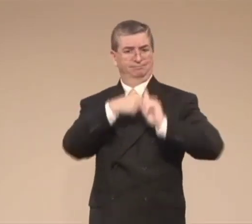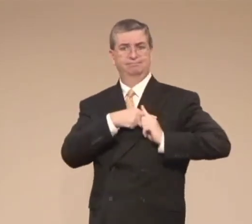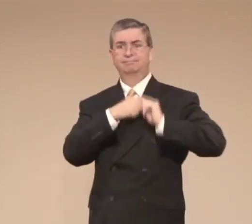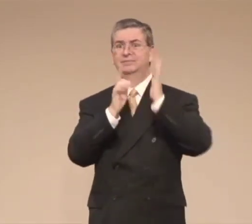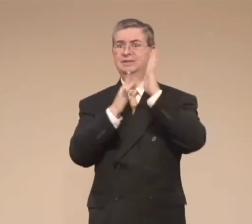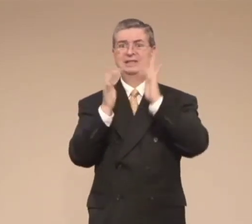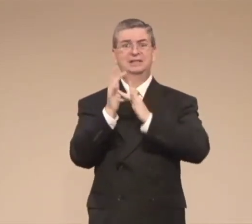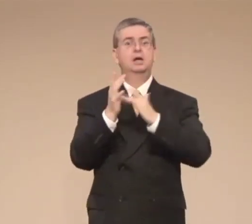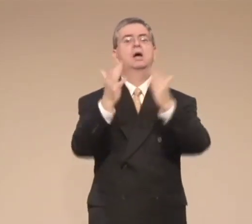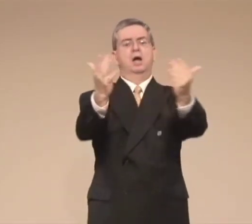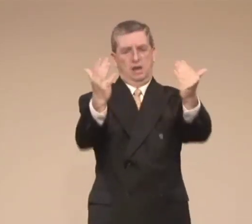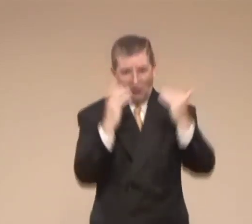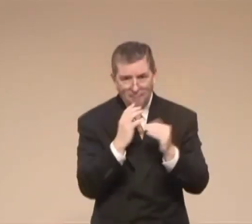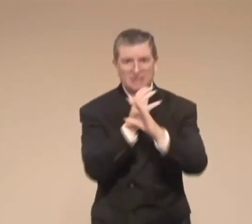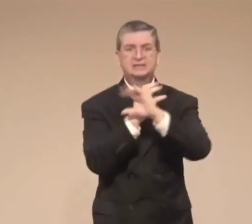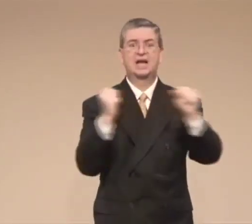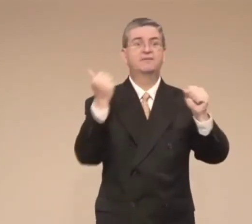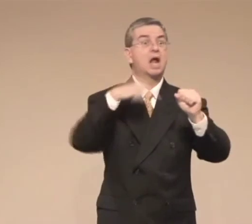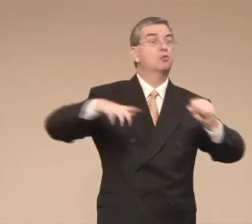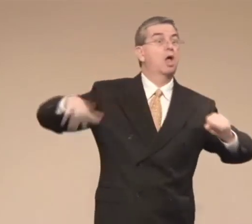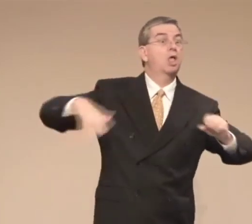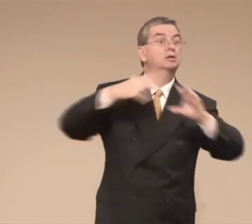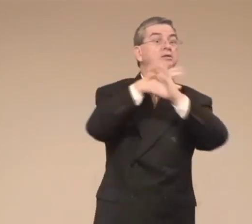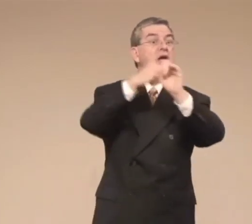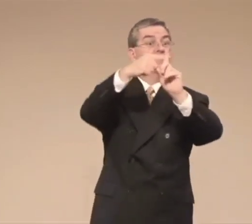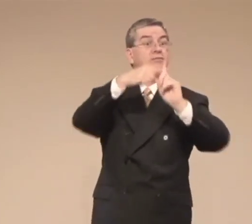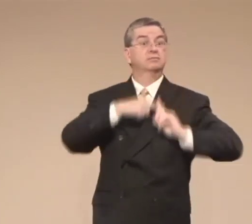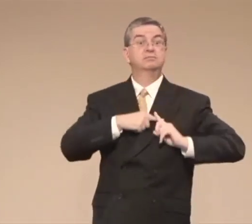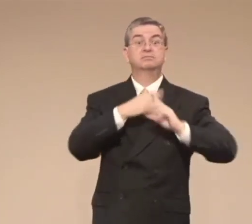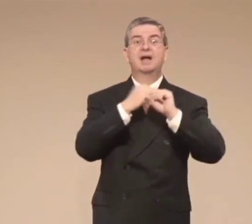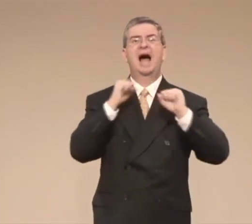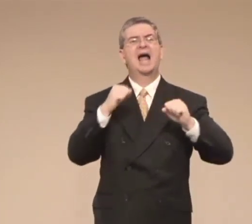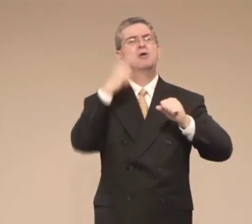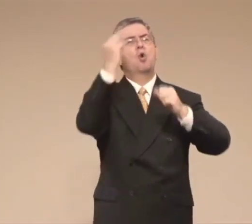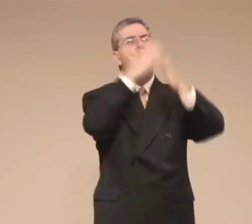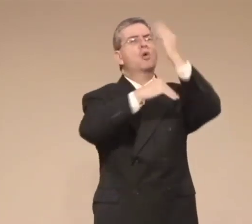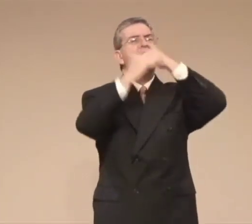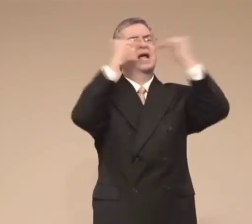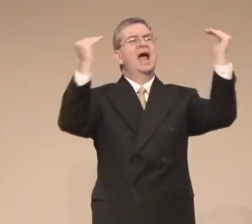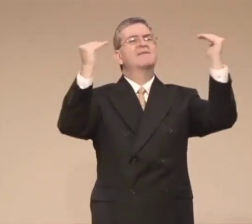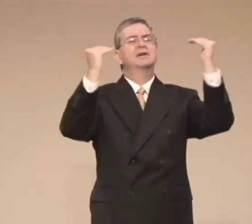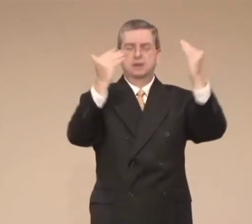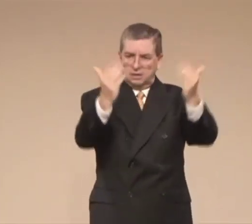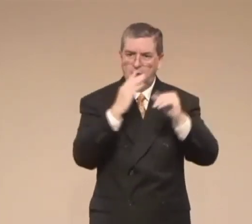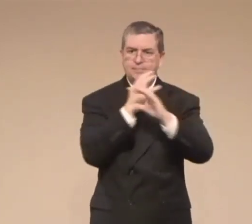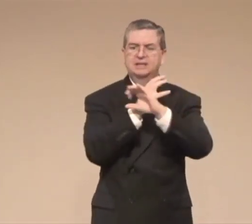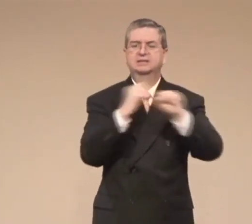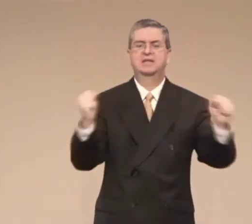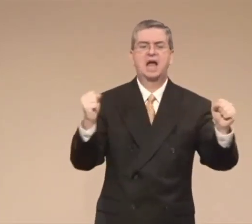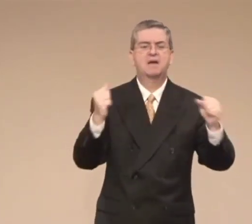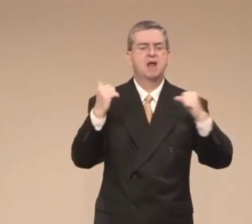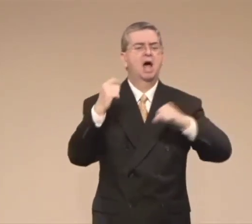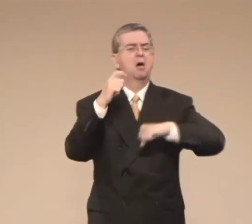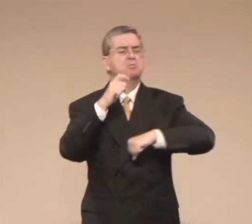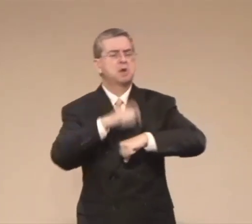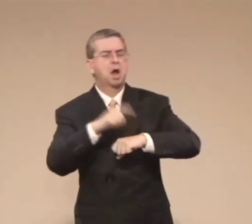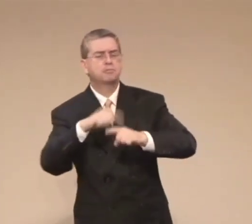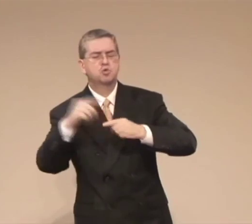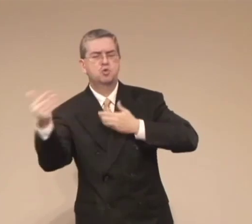and for those who haven't received Jesus as their Savior please come we want you to enter into the